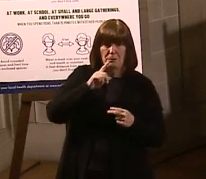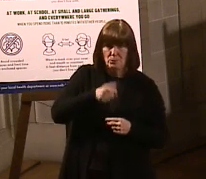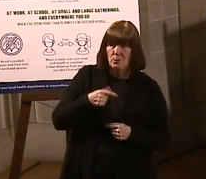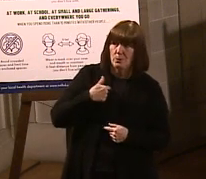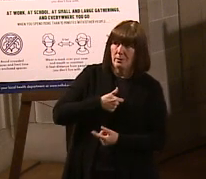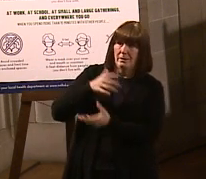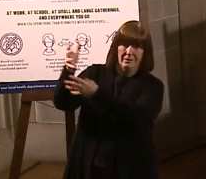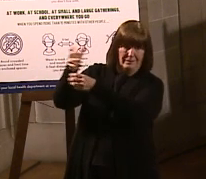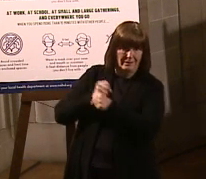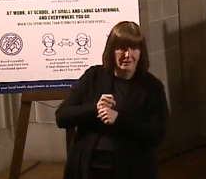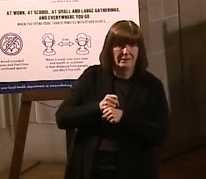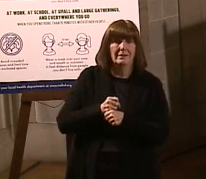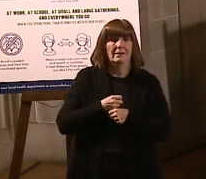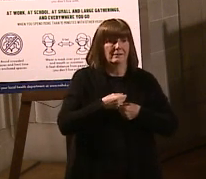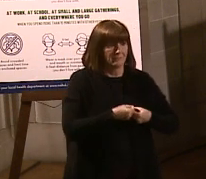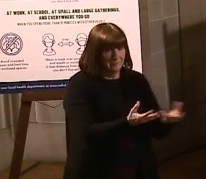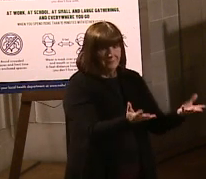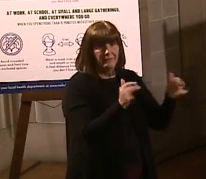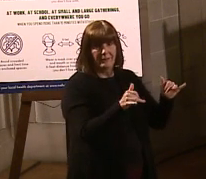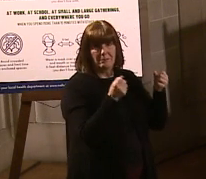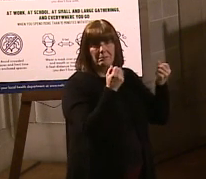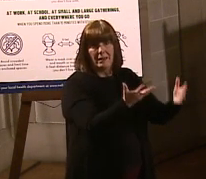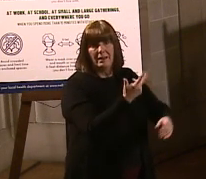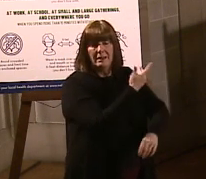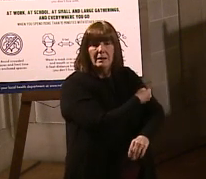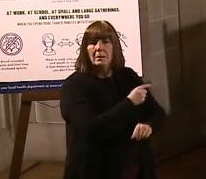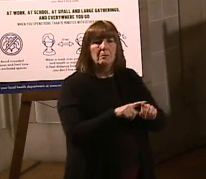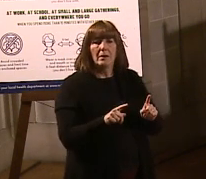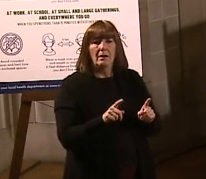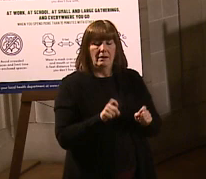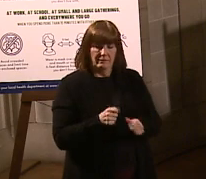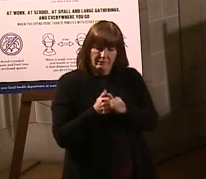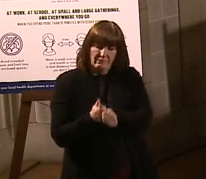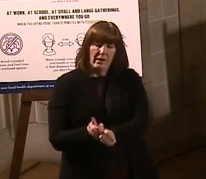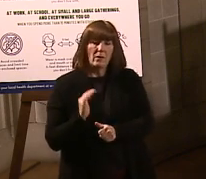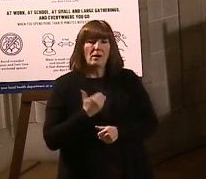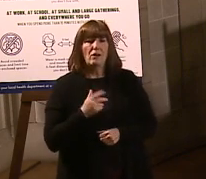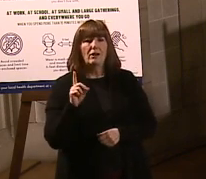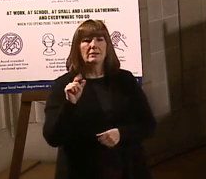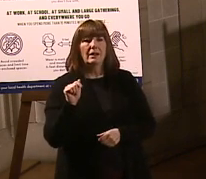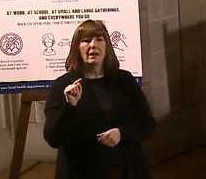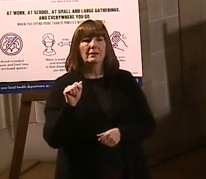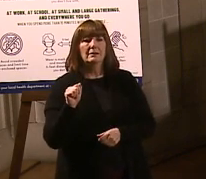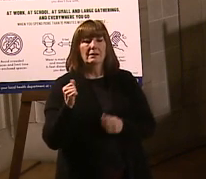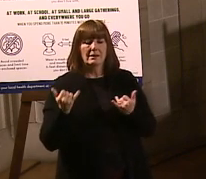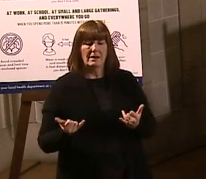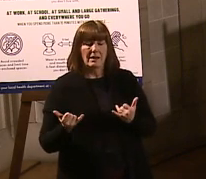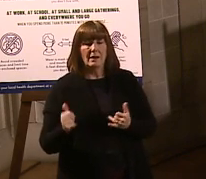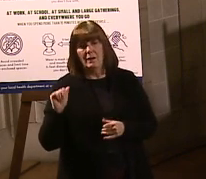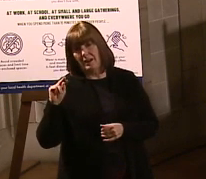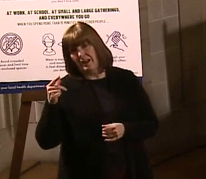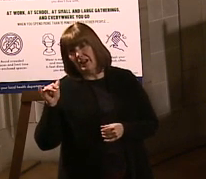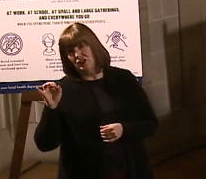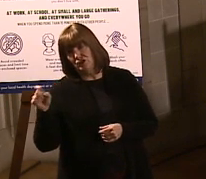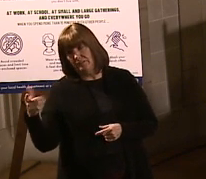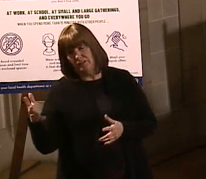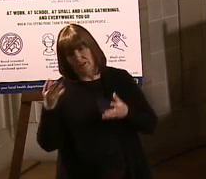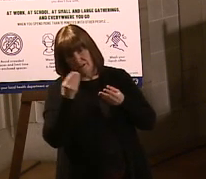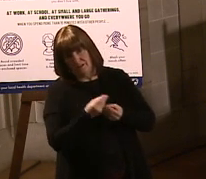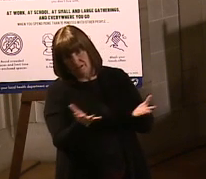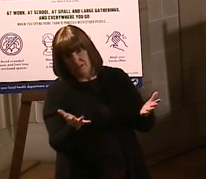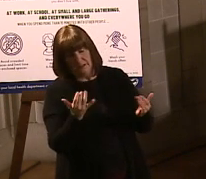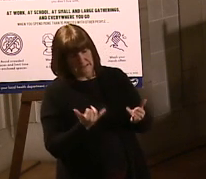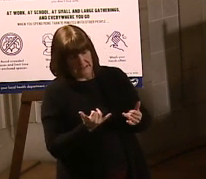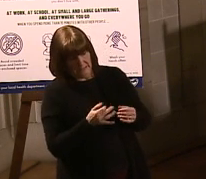we get that many vaccines out. But we can only act upon the data we've got right now, which is the data that Angie already laid out, which is we're looking at the